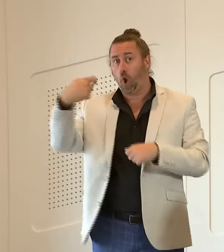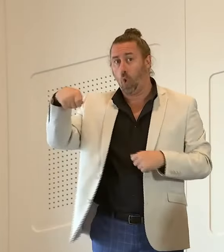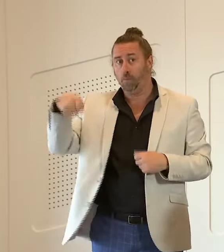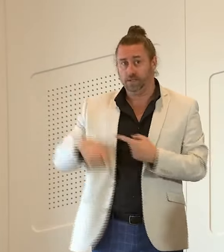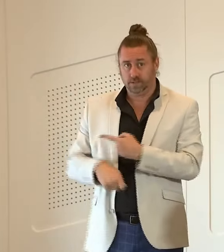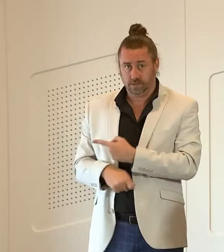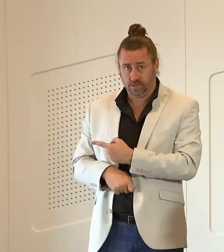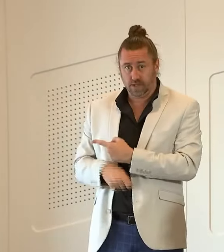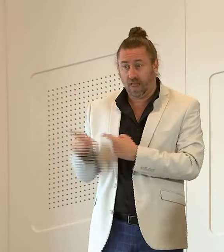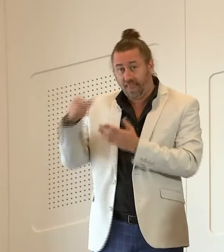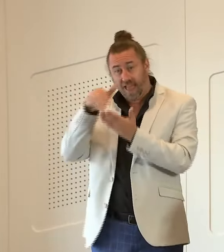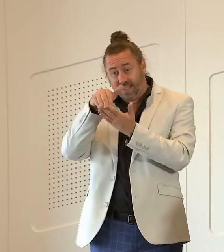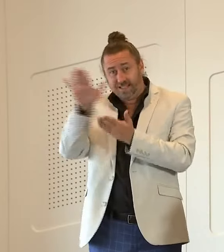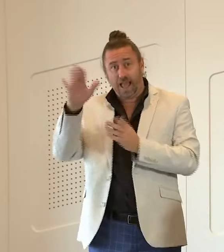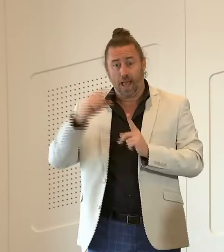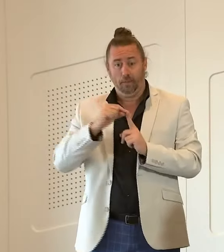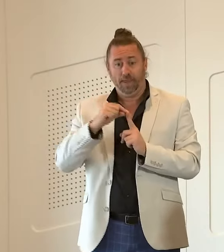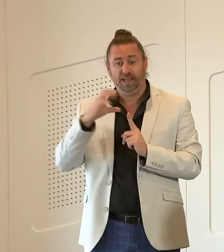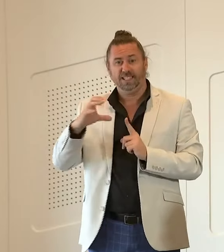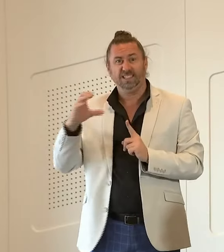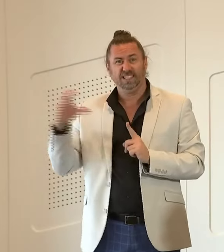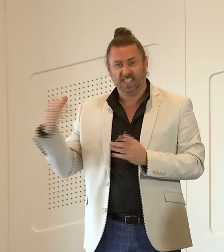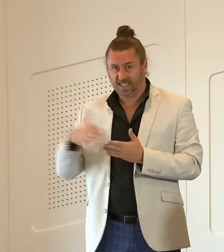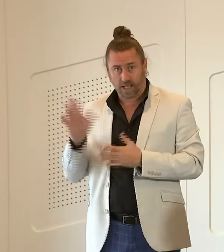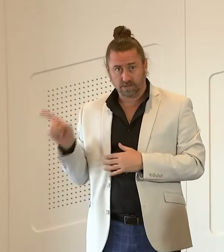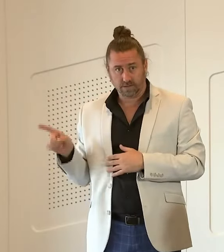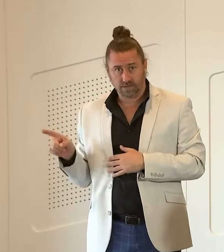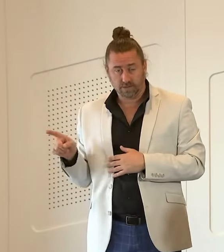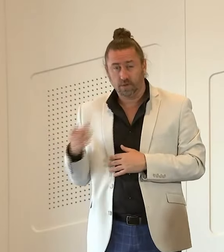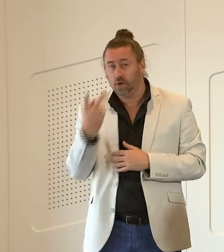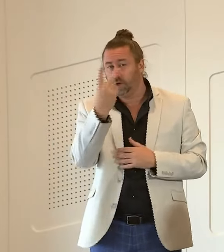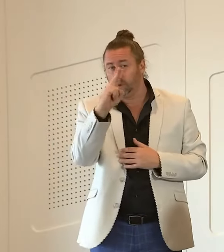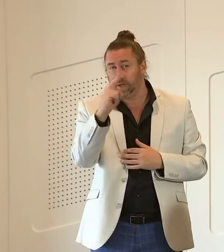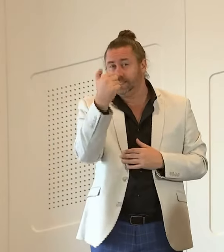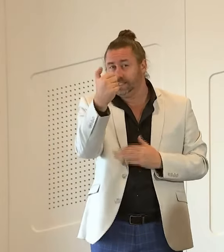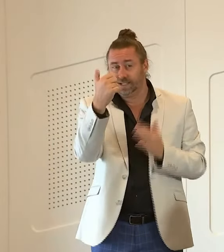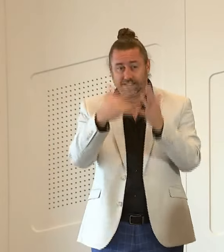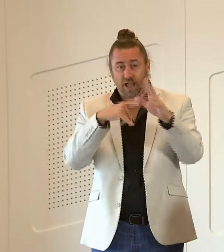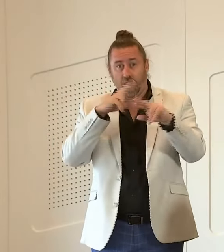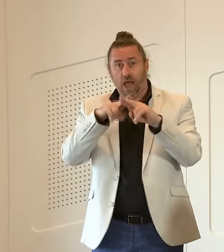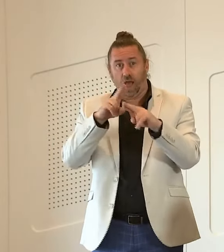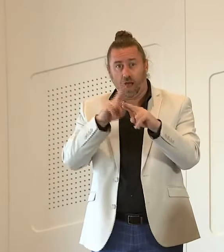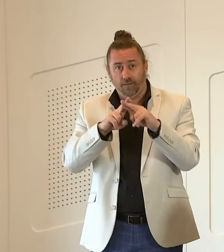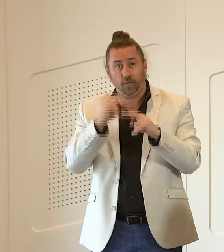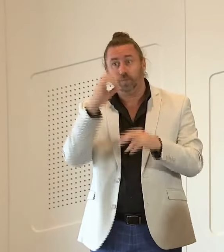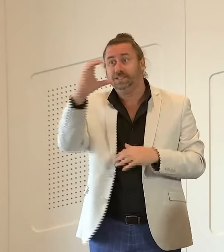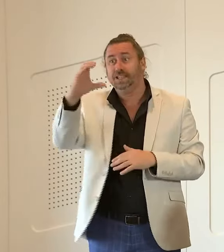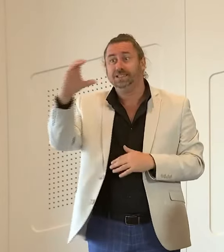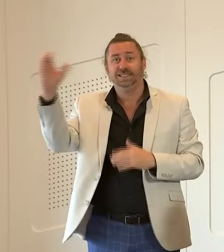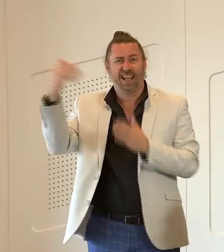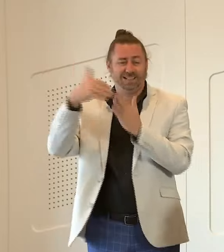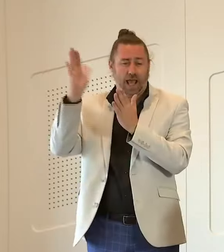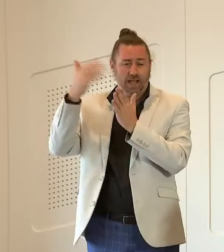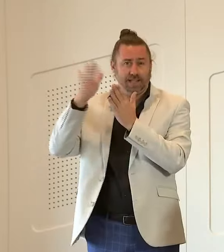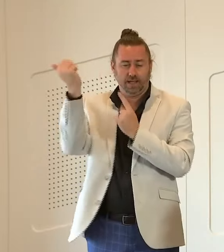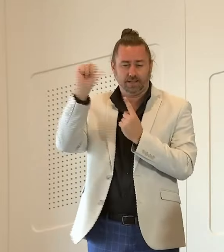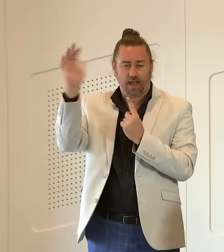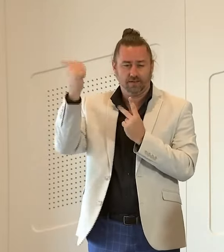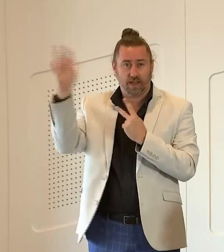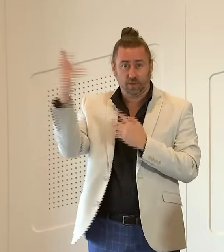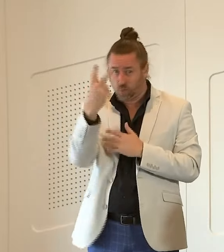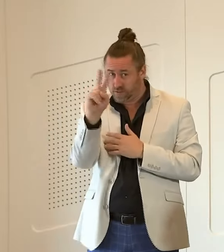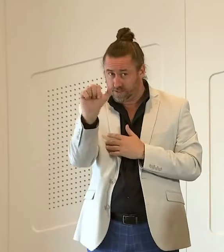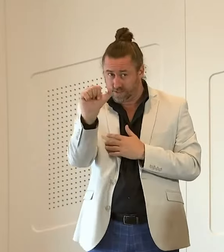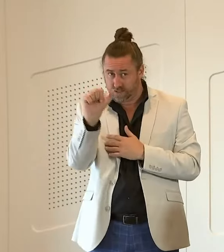they sacked the parliamentary oversight committee they sacked 26 staff from the triple c and since they've been in